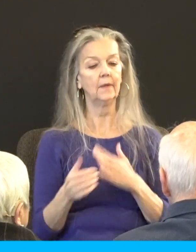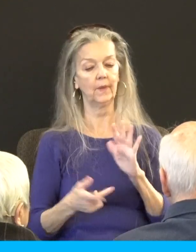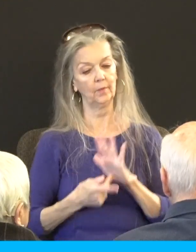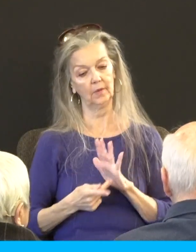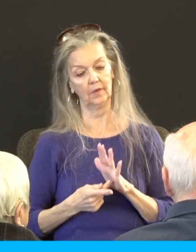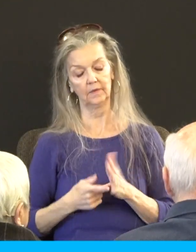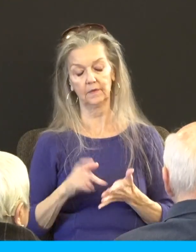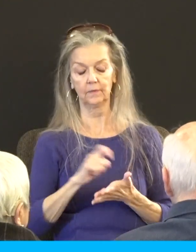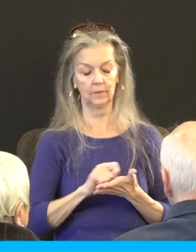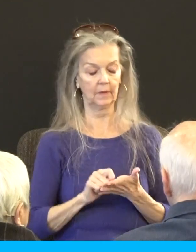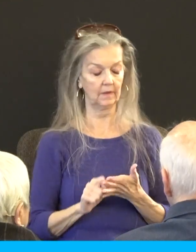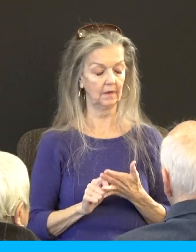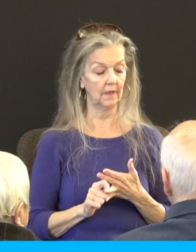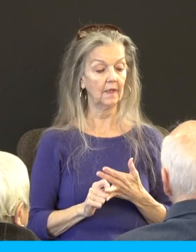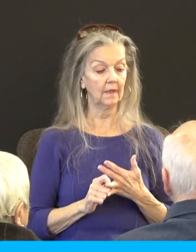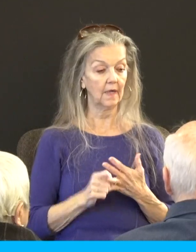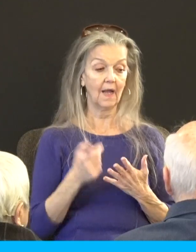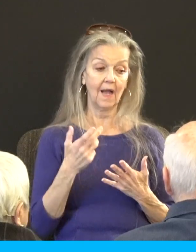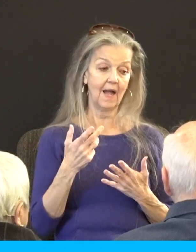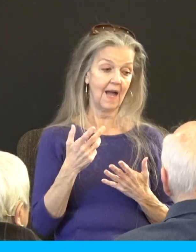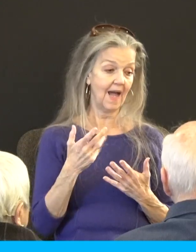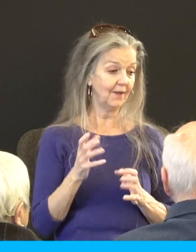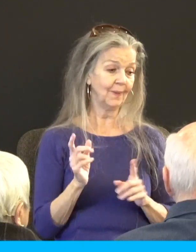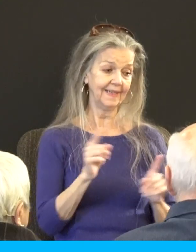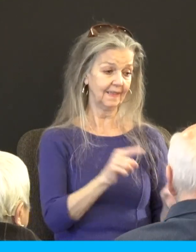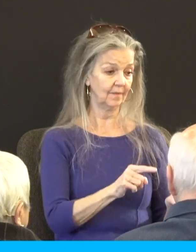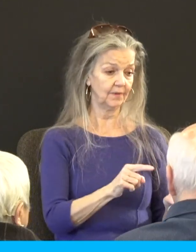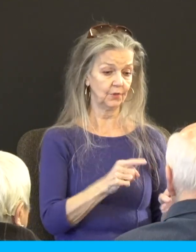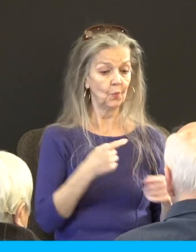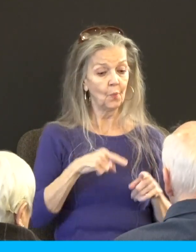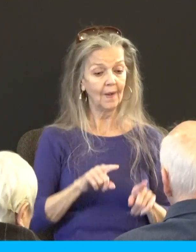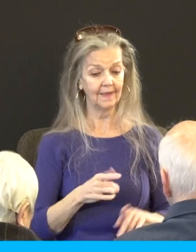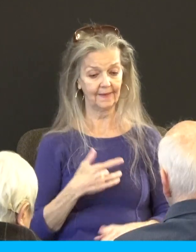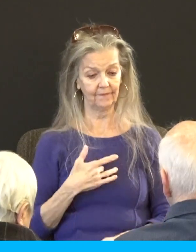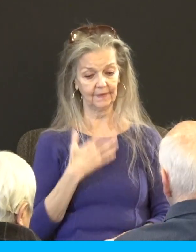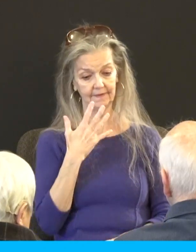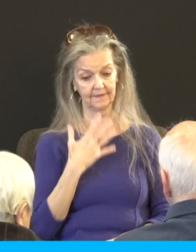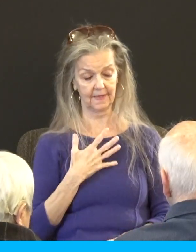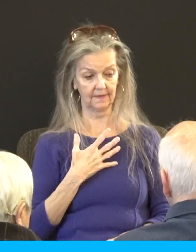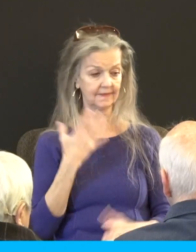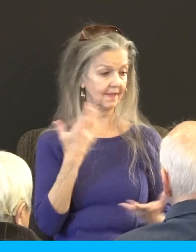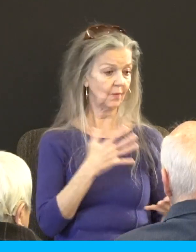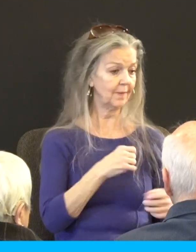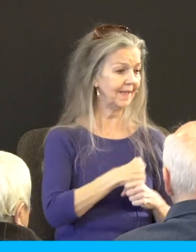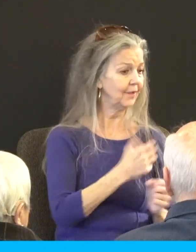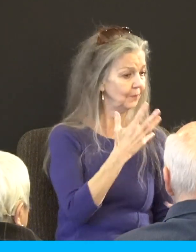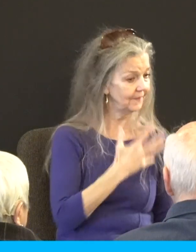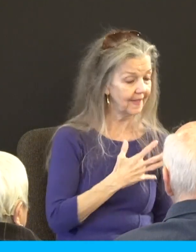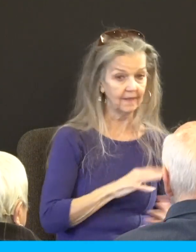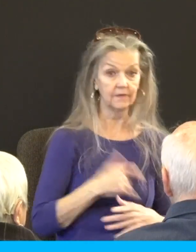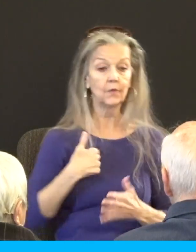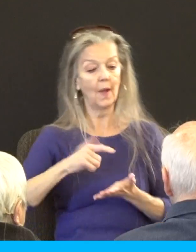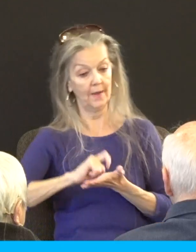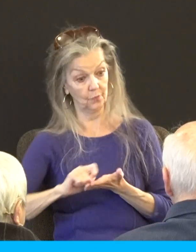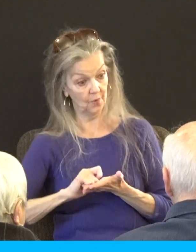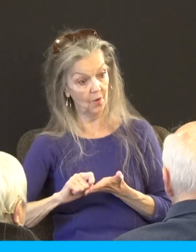sorry, who is he then that maketh me glad, but the same which is made sorry by me. So I wrote this same unto you,